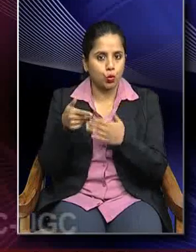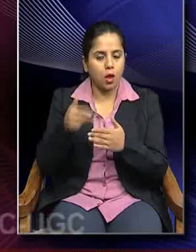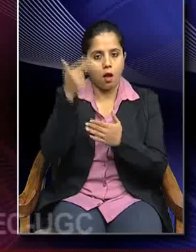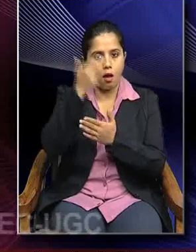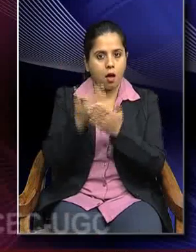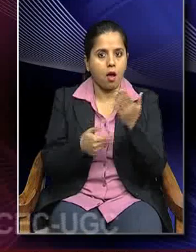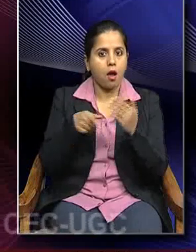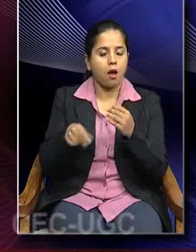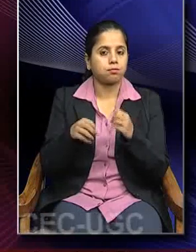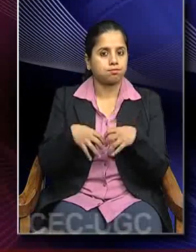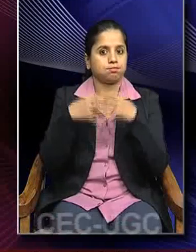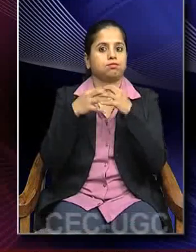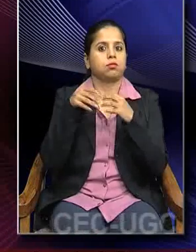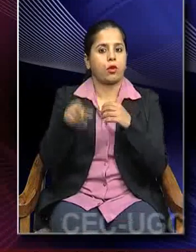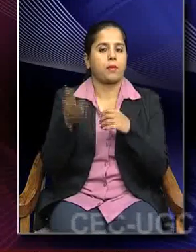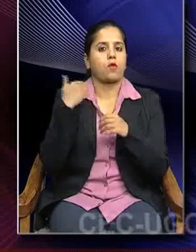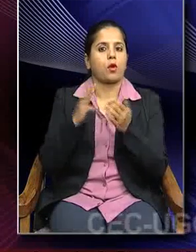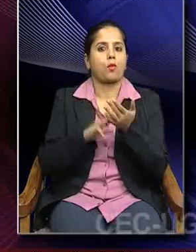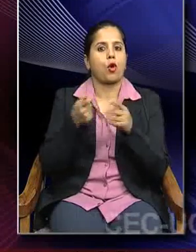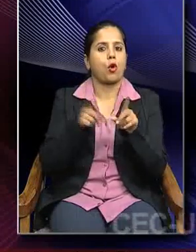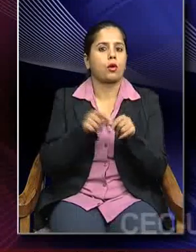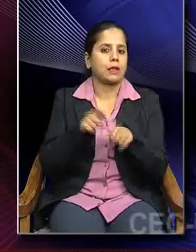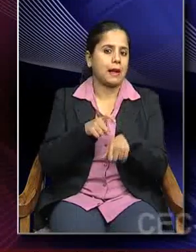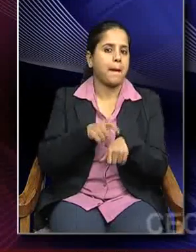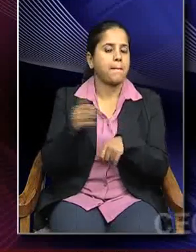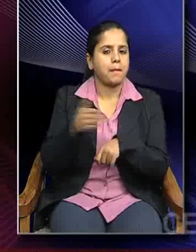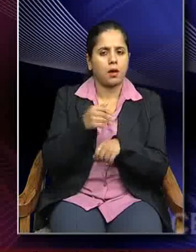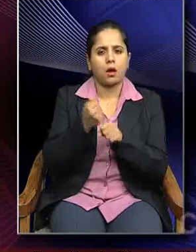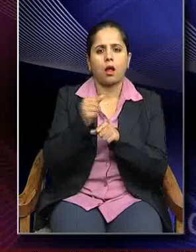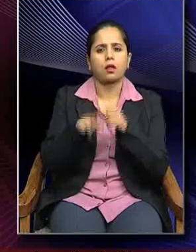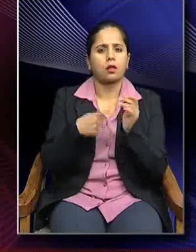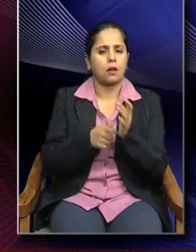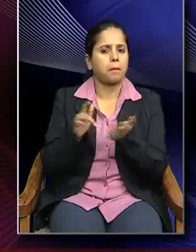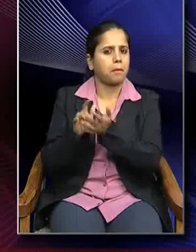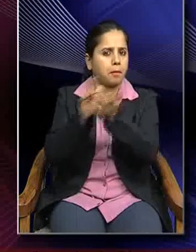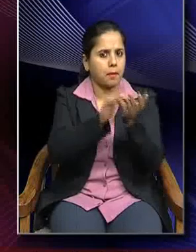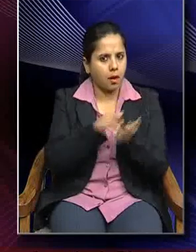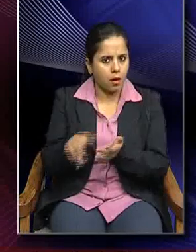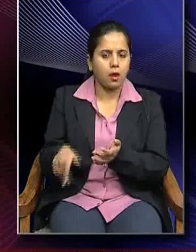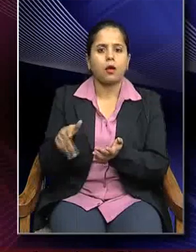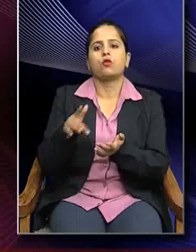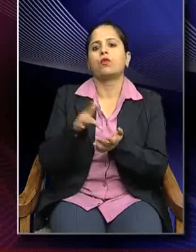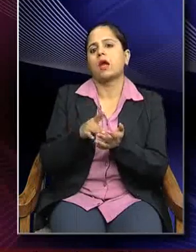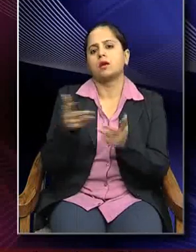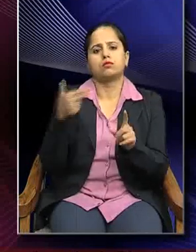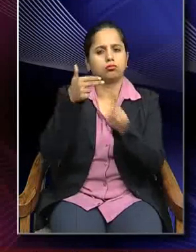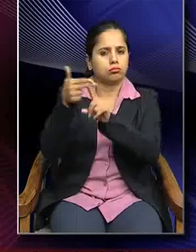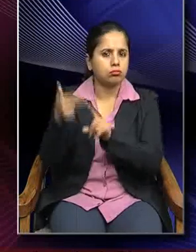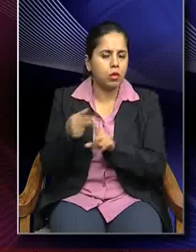that flourished in the post-Maurian period. Gandhar of course is the name of a geography, name of a region and